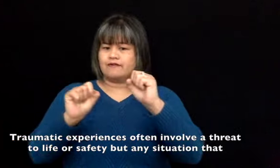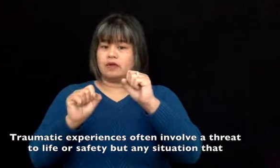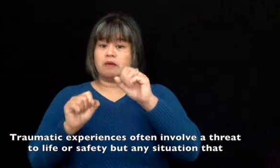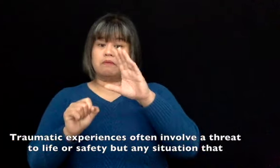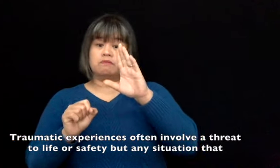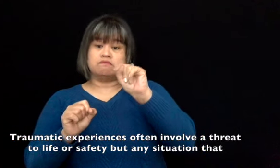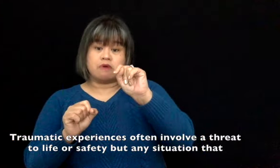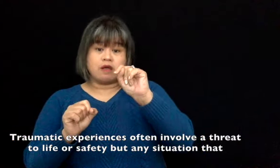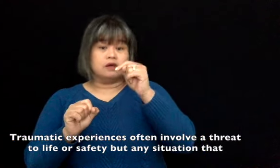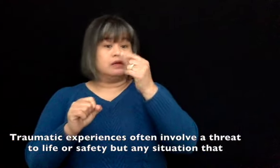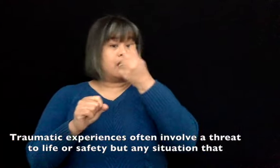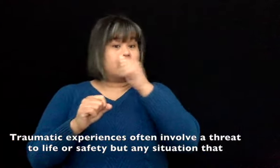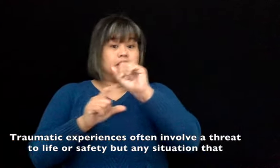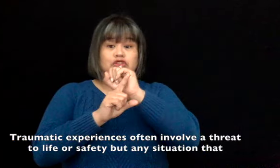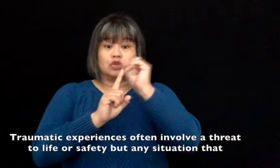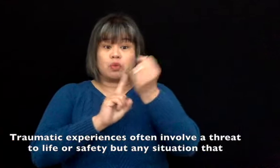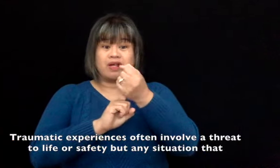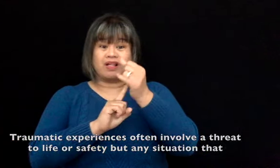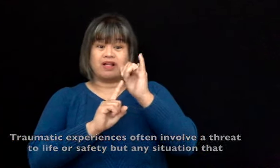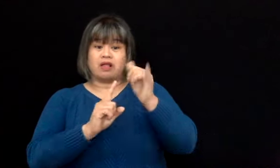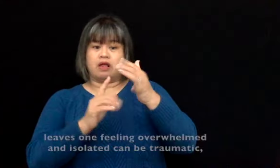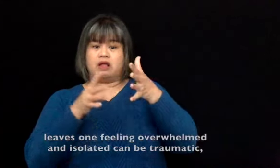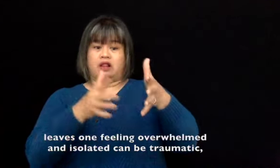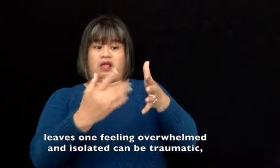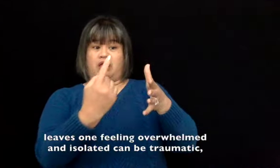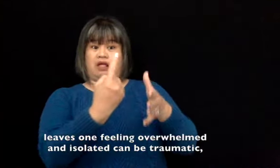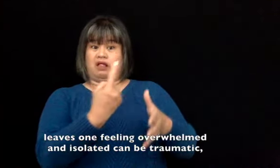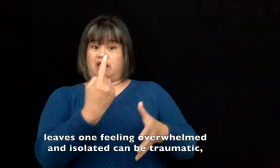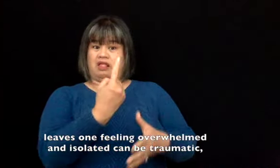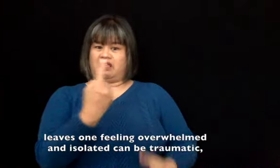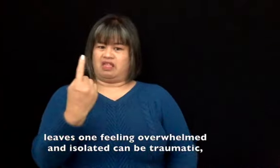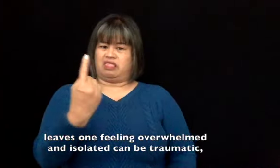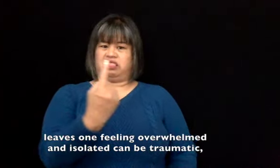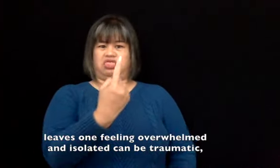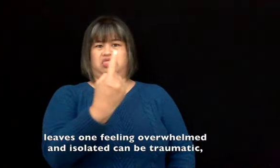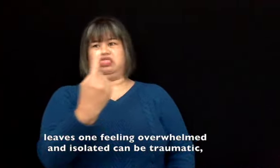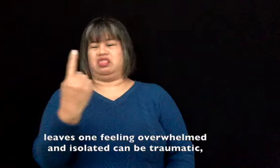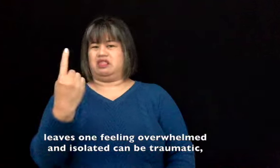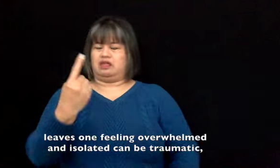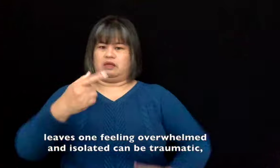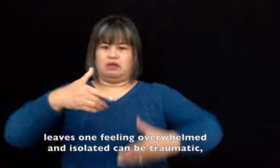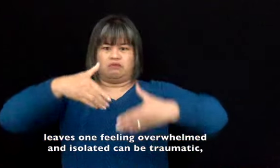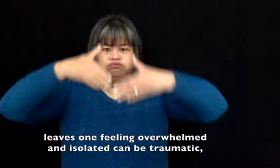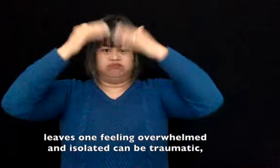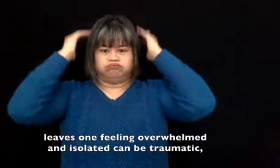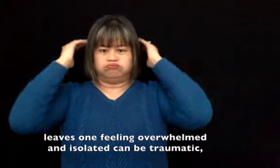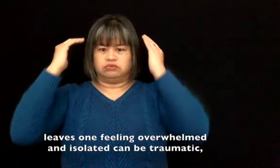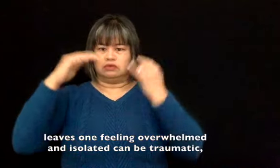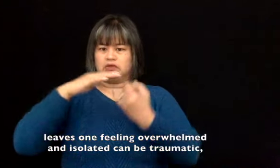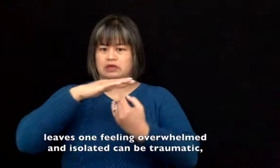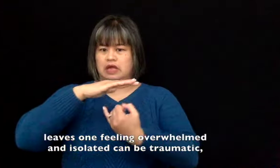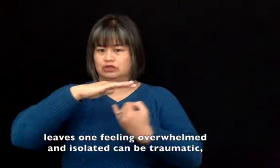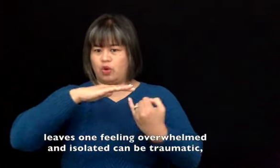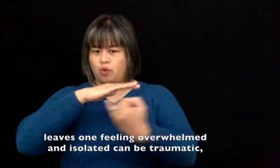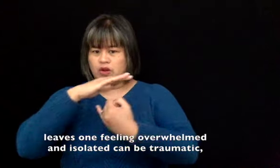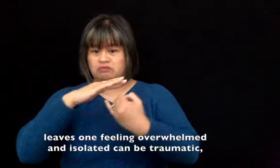that leaves one feeling overwhelmed and isolated can be traumatic.